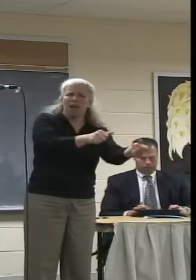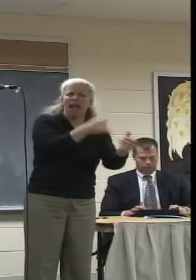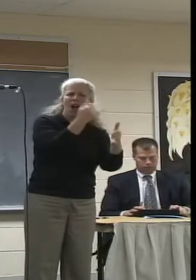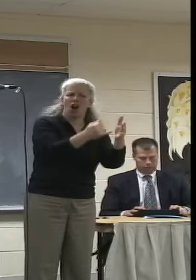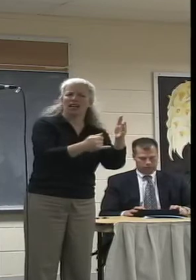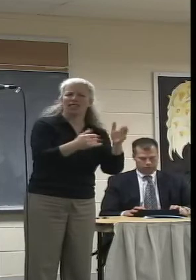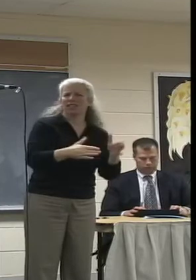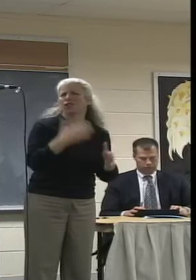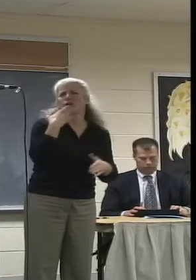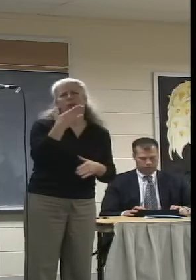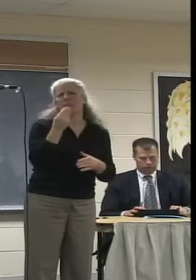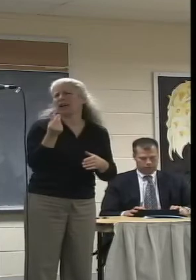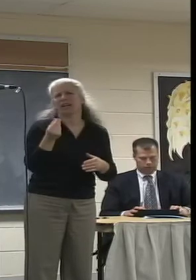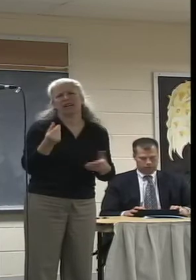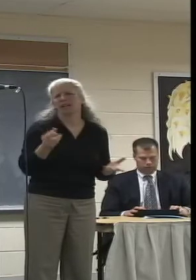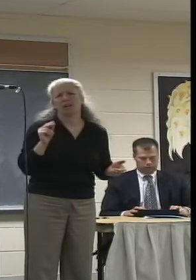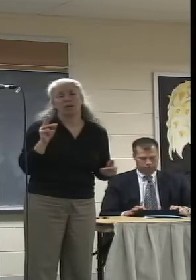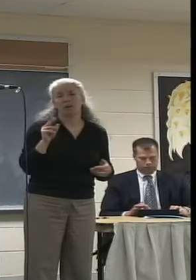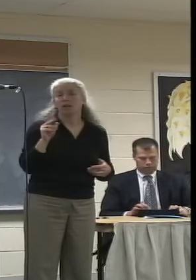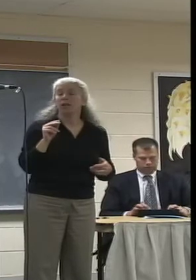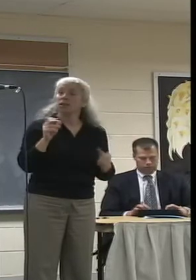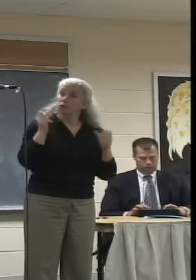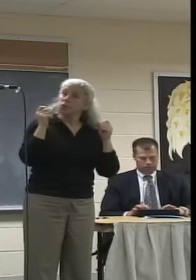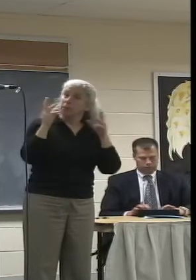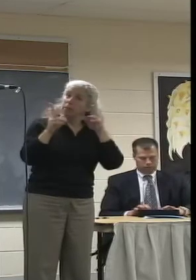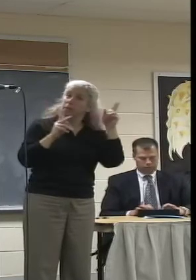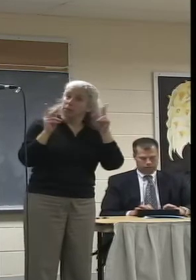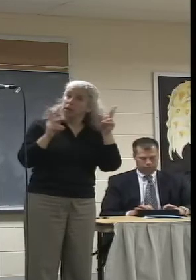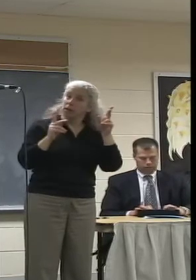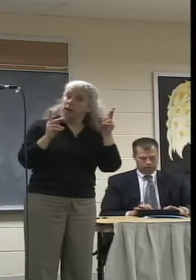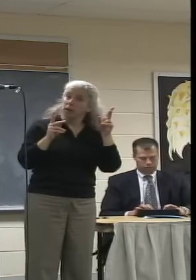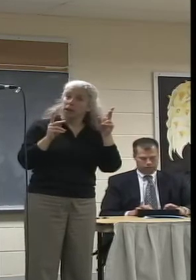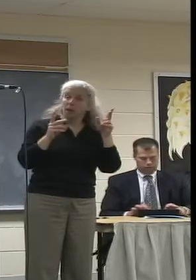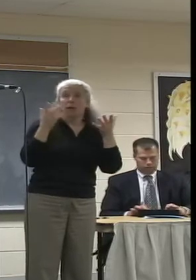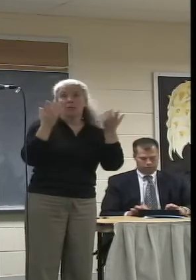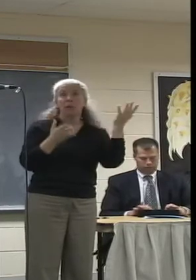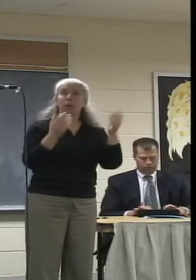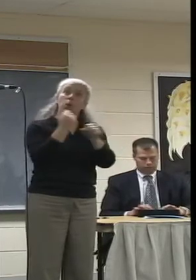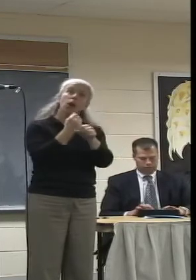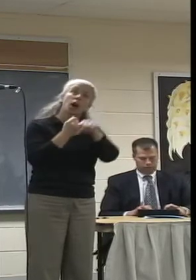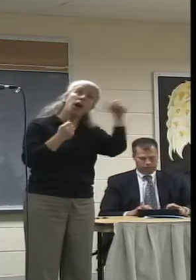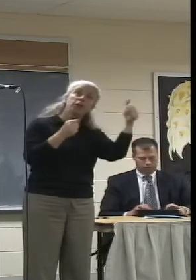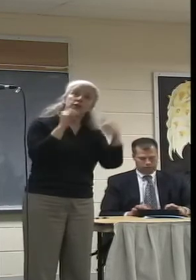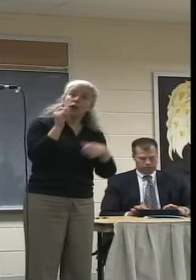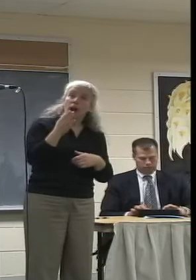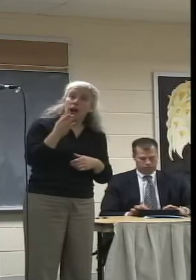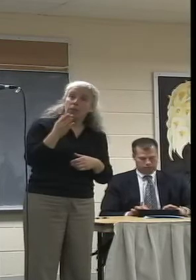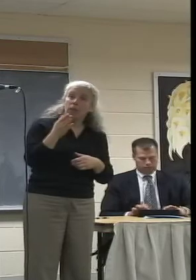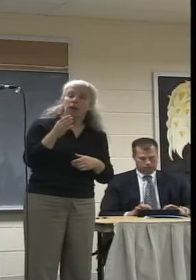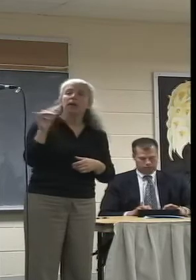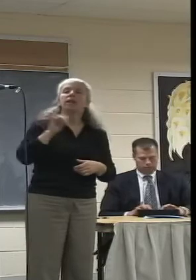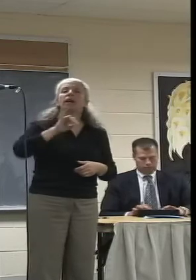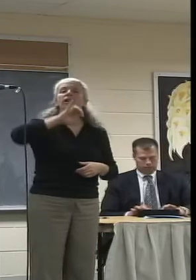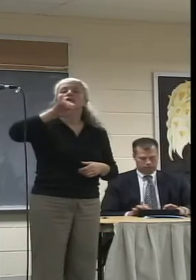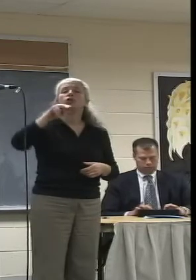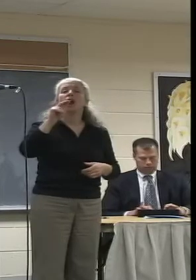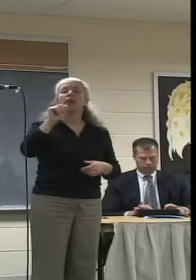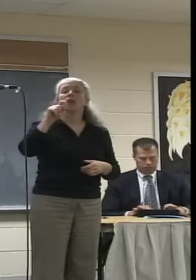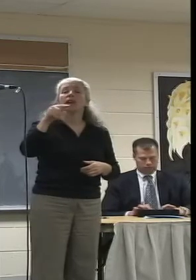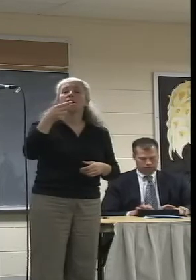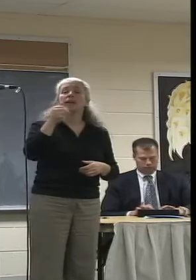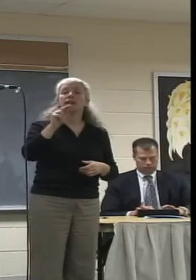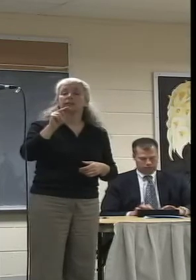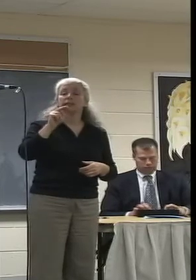talented people are known in the community in some other capacity. We did a show with Jonathan Stevens, for instance, who